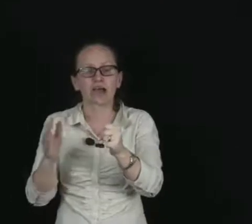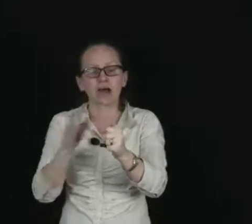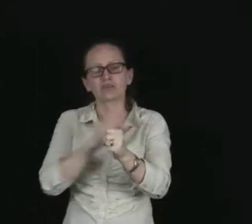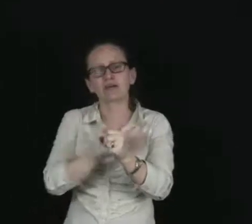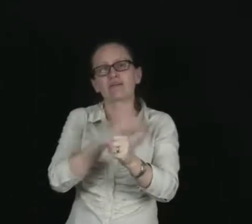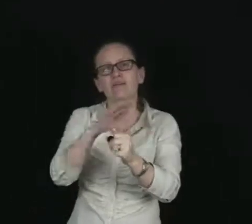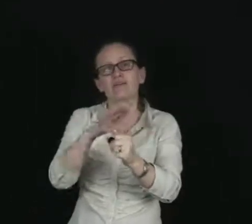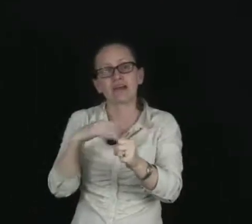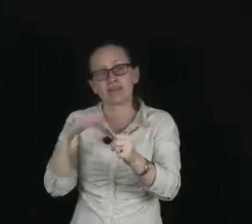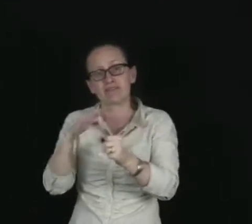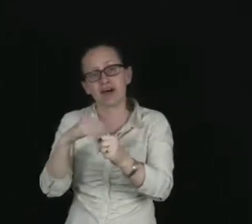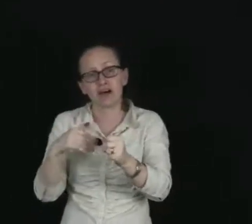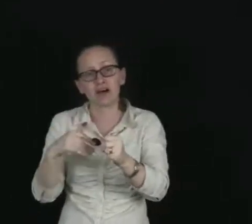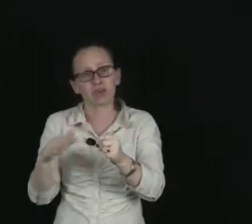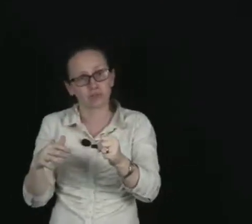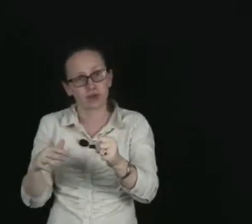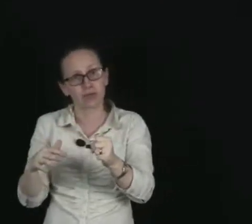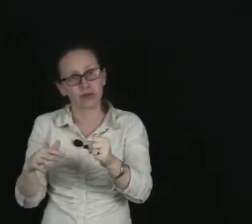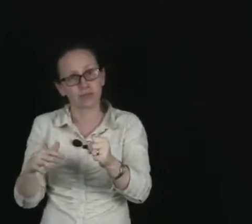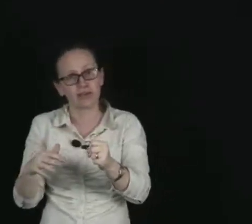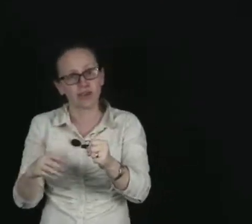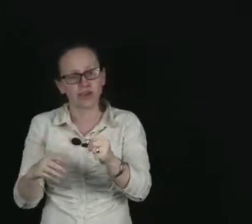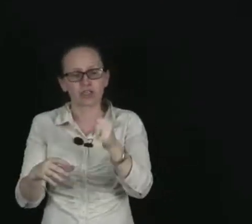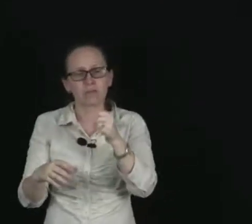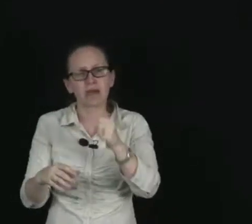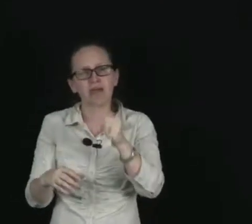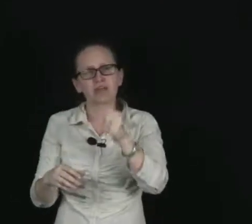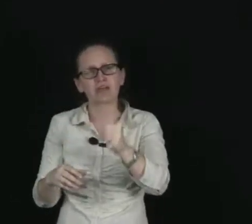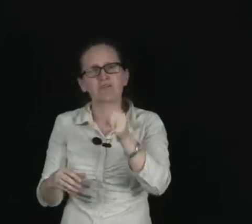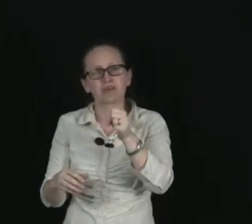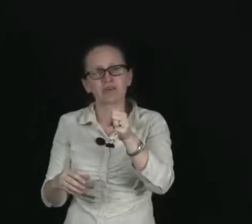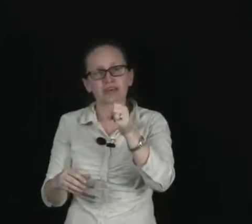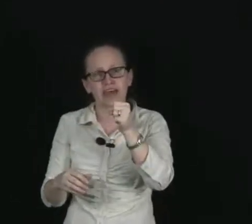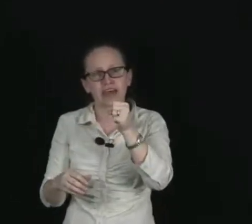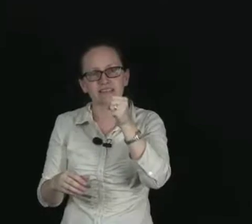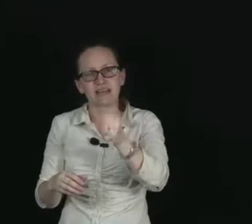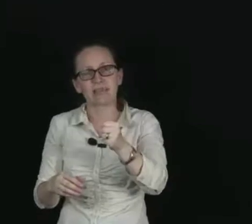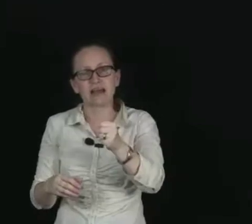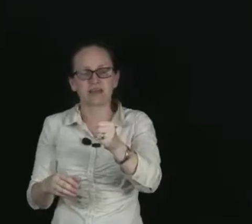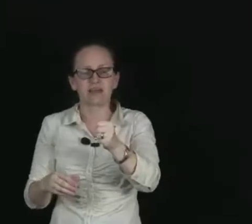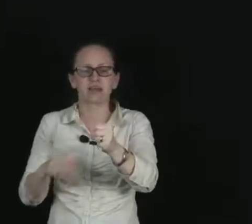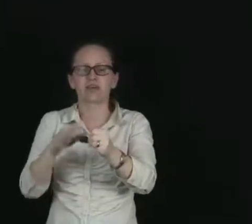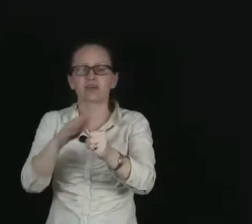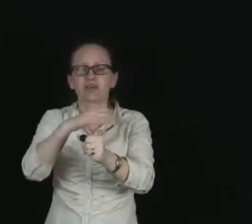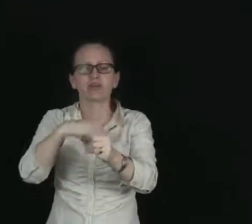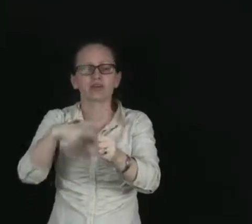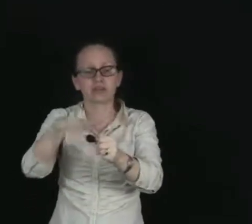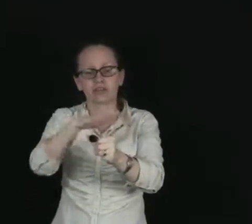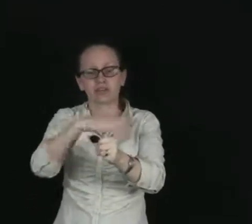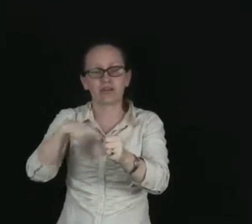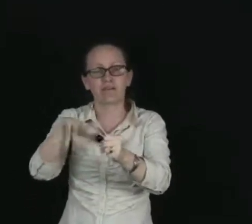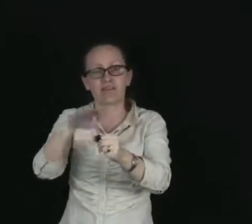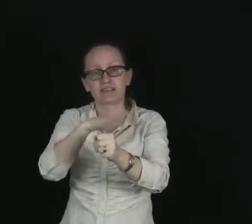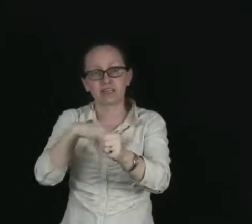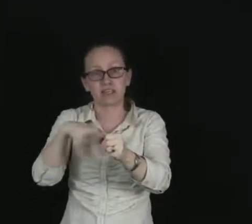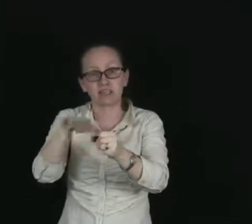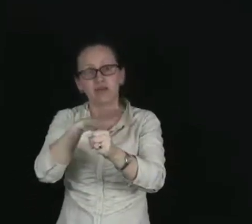can't travel very far through your body. So wherever you put that implant, it's only going to affect tissue